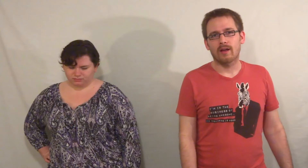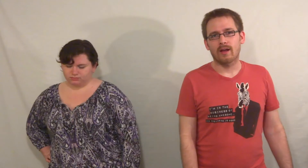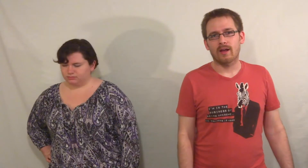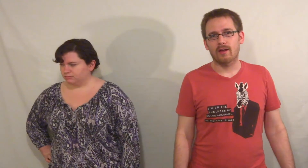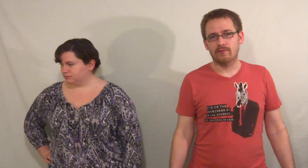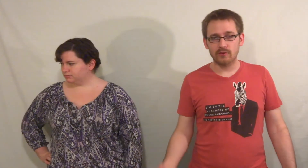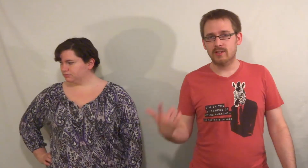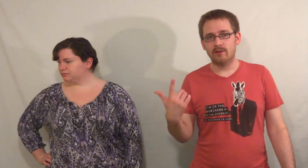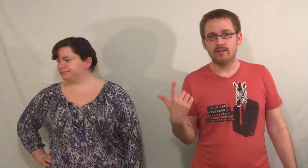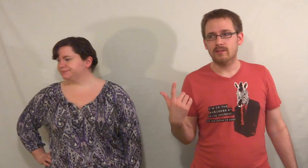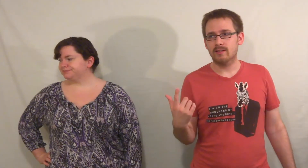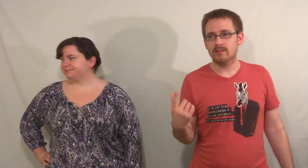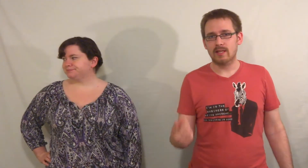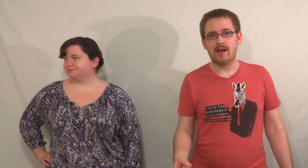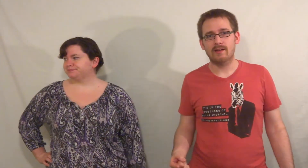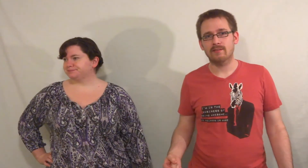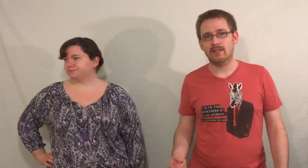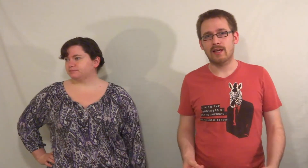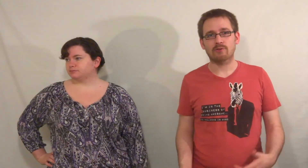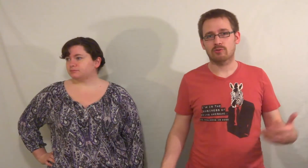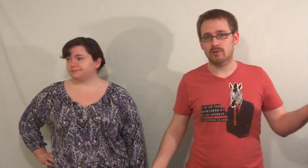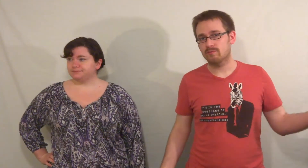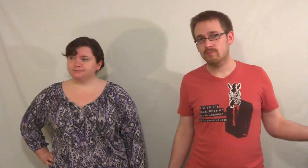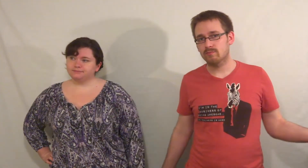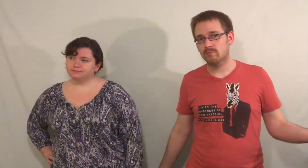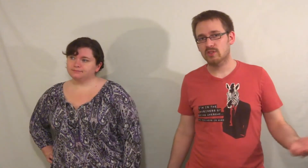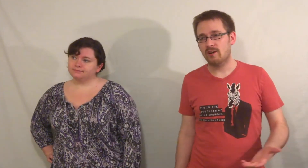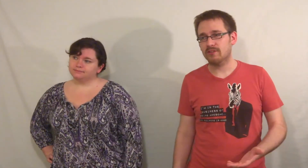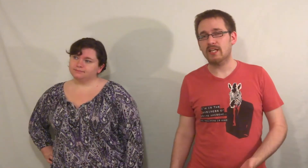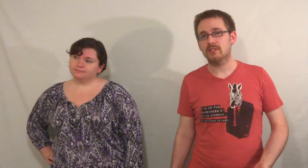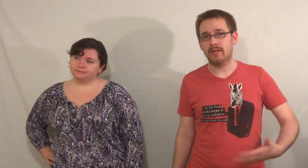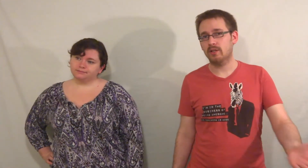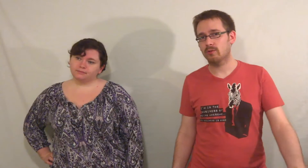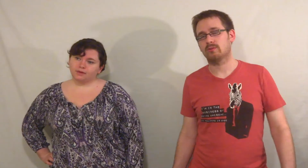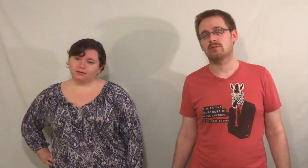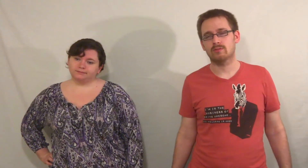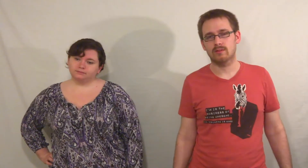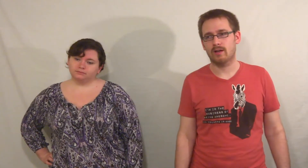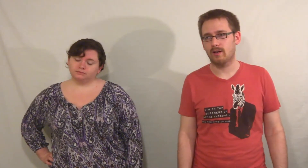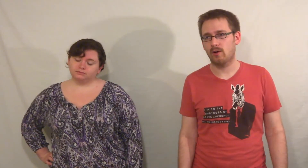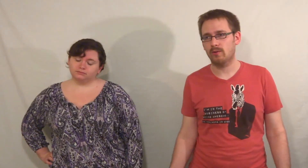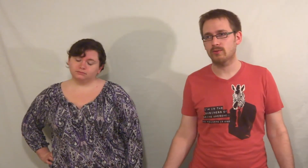So, the first theory is that the extra stuff is actually being used. Uh, all those